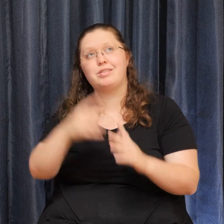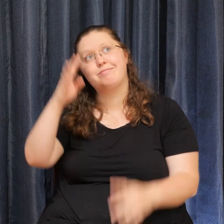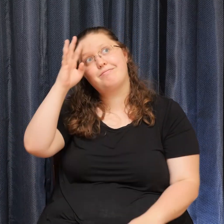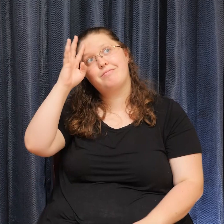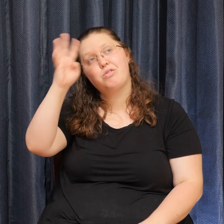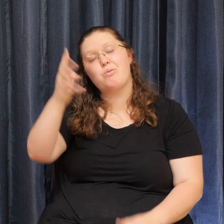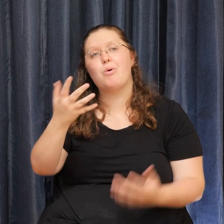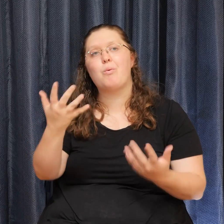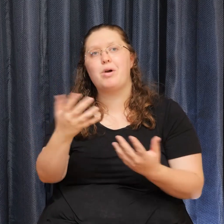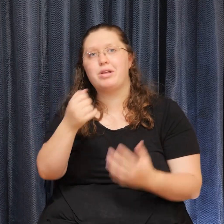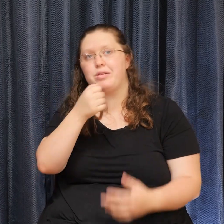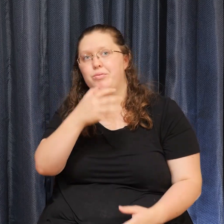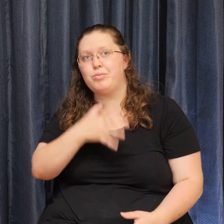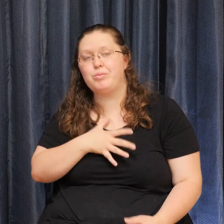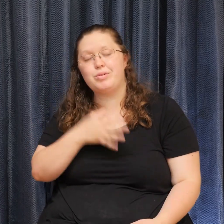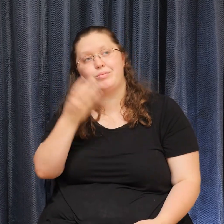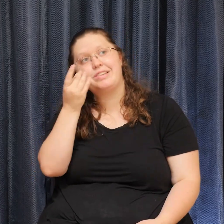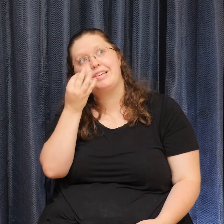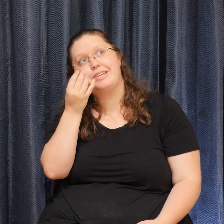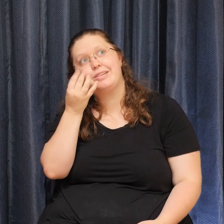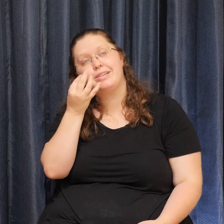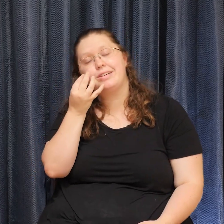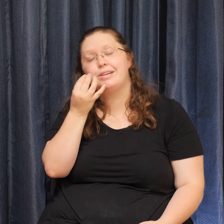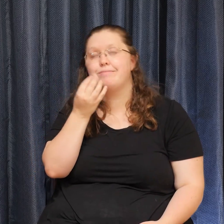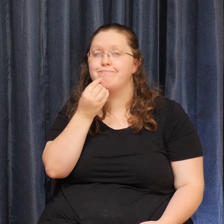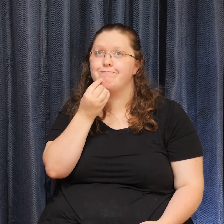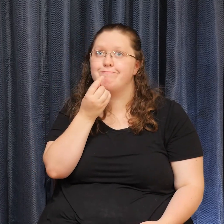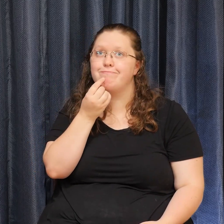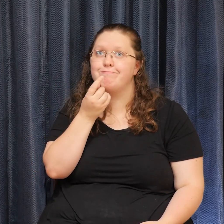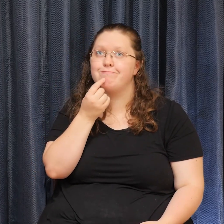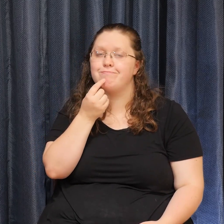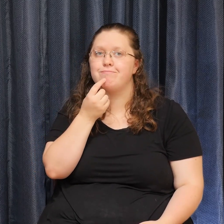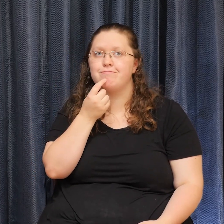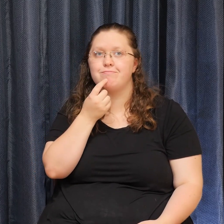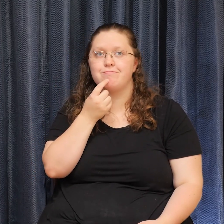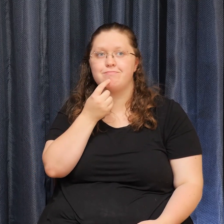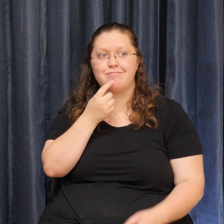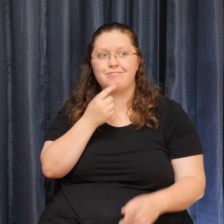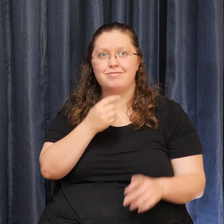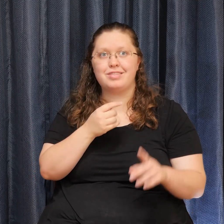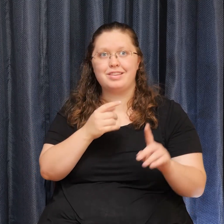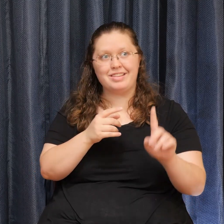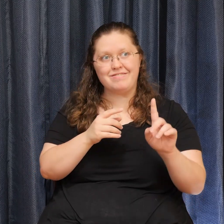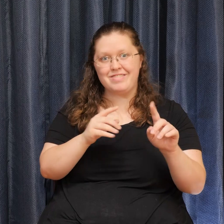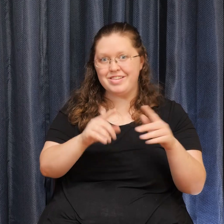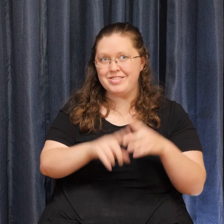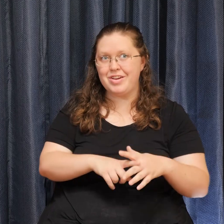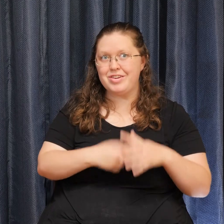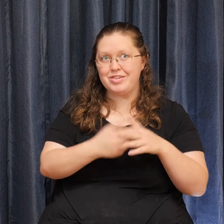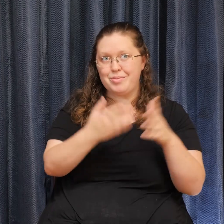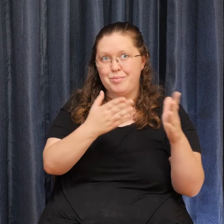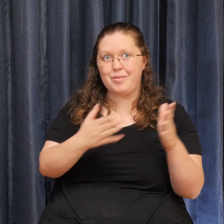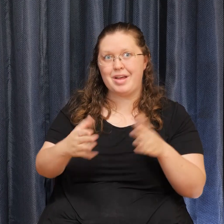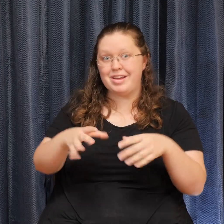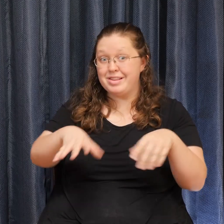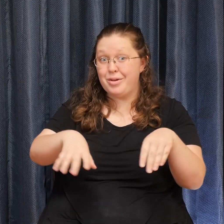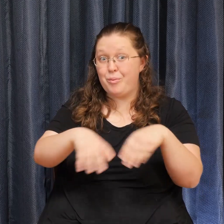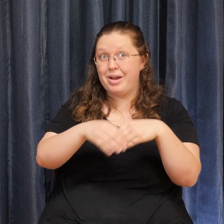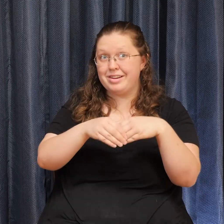about him He went so far As to begin To plan their wedding This is someone He'd never met